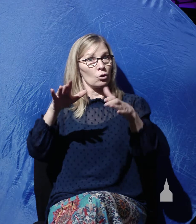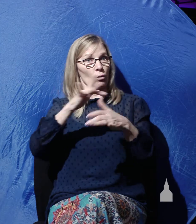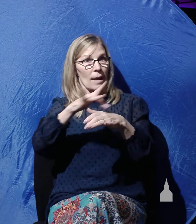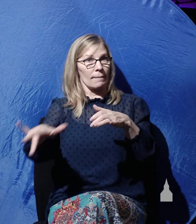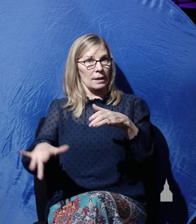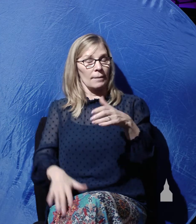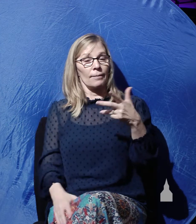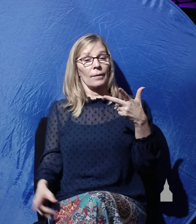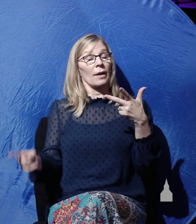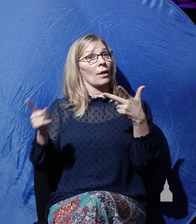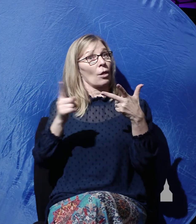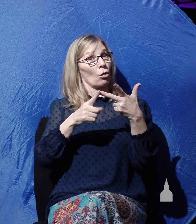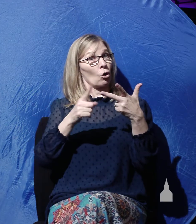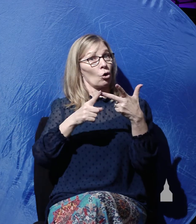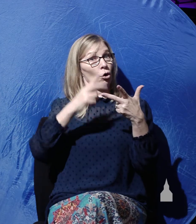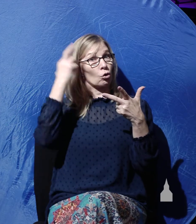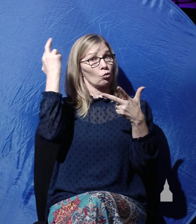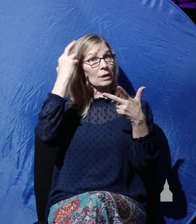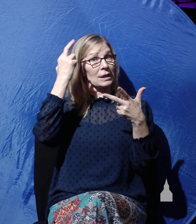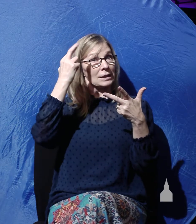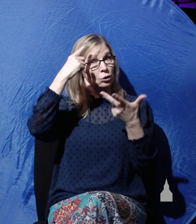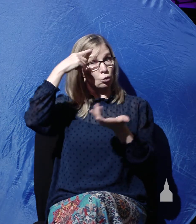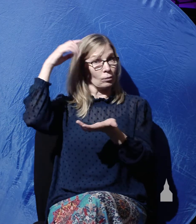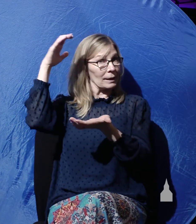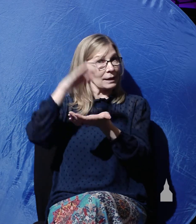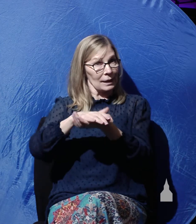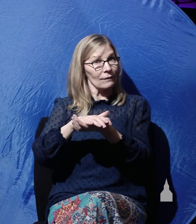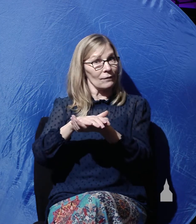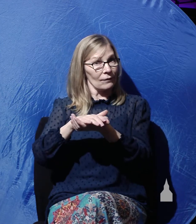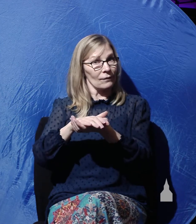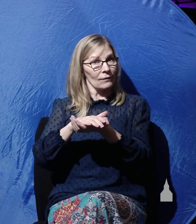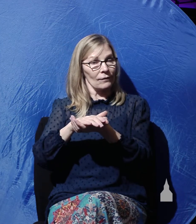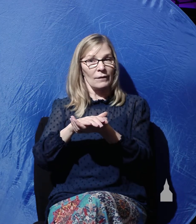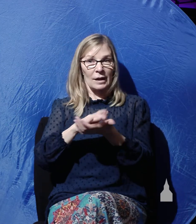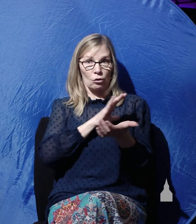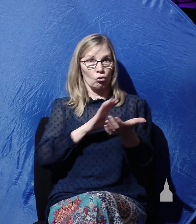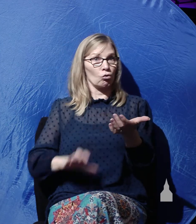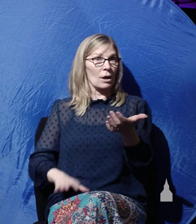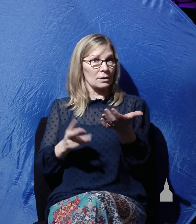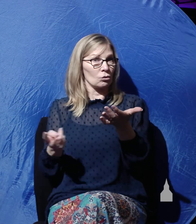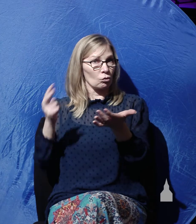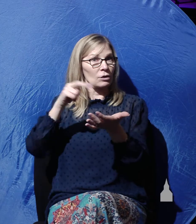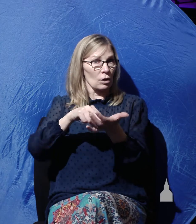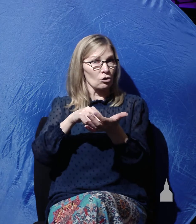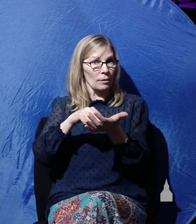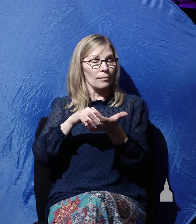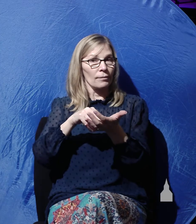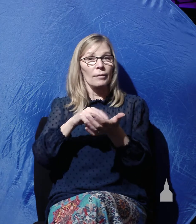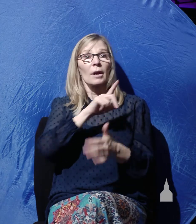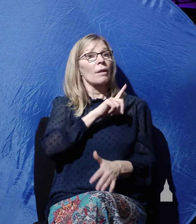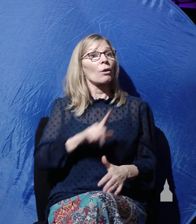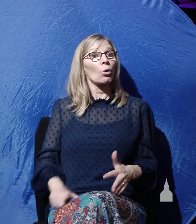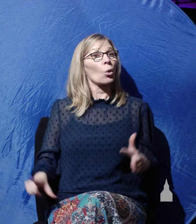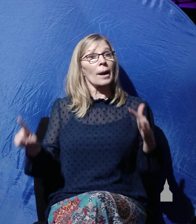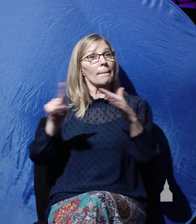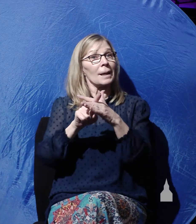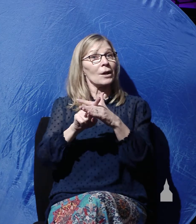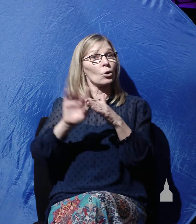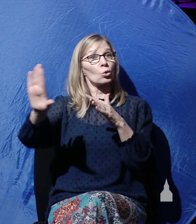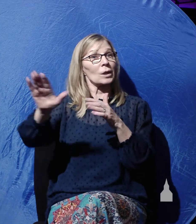reason that Mark gives for believing with certainty in the resurrection of Christ. And that is, the Lord appeared to his disciples. The Lord